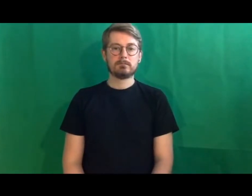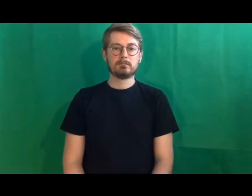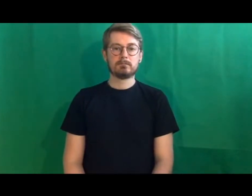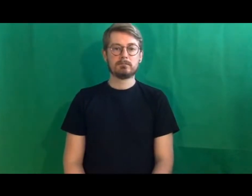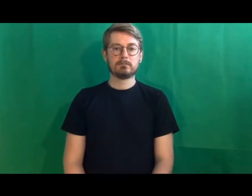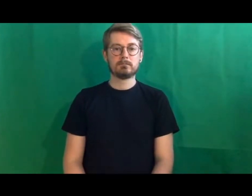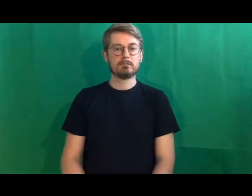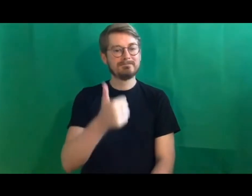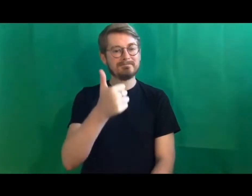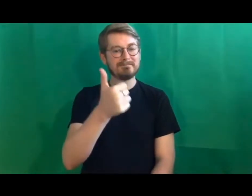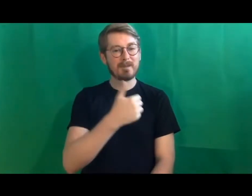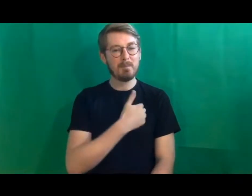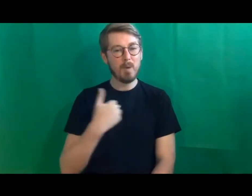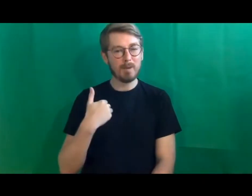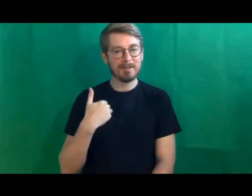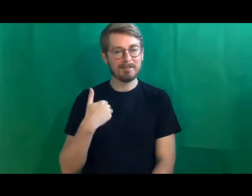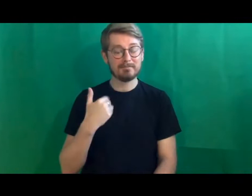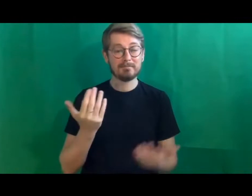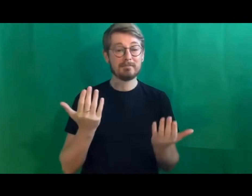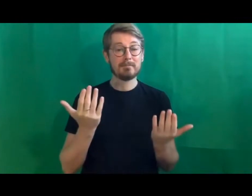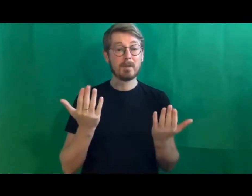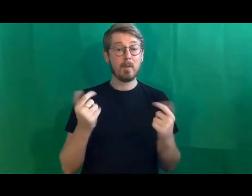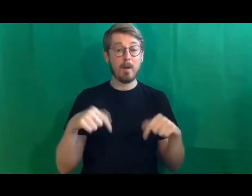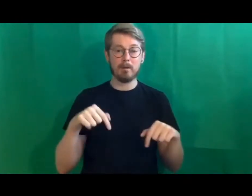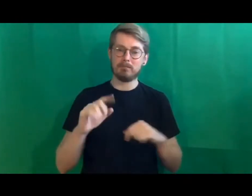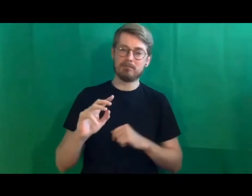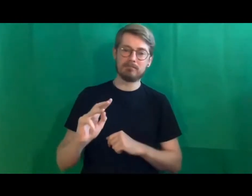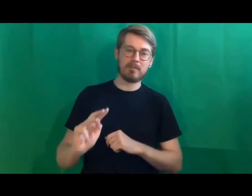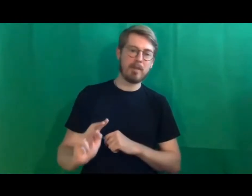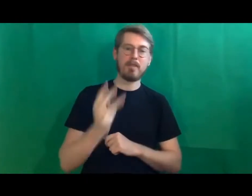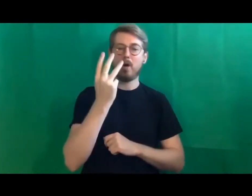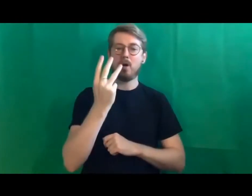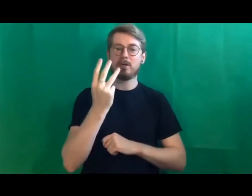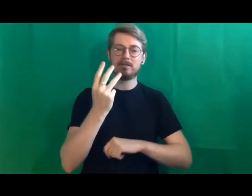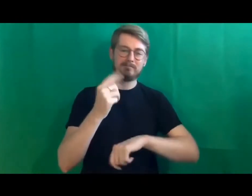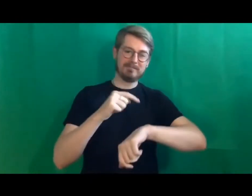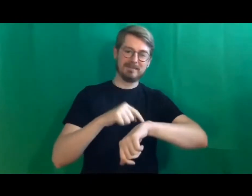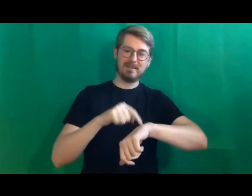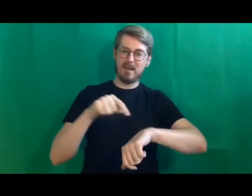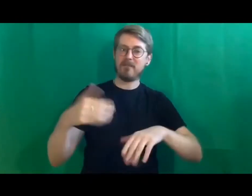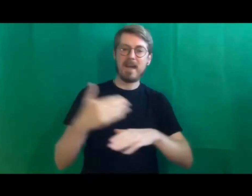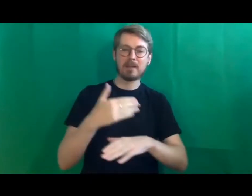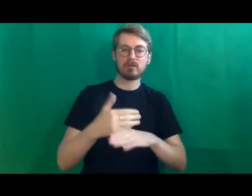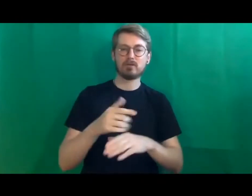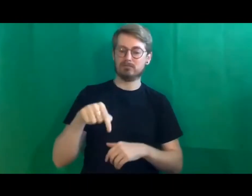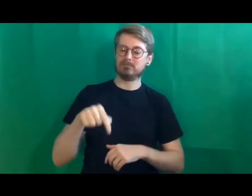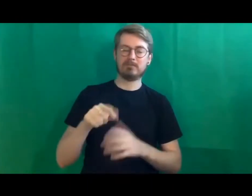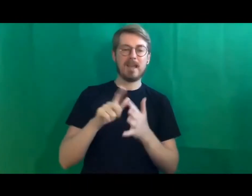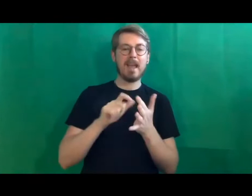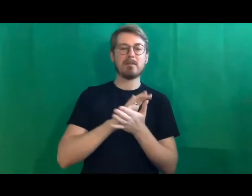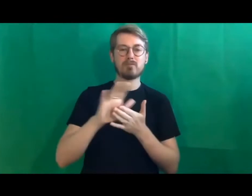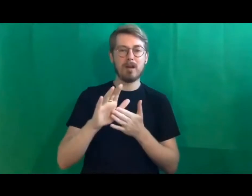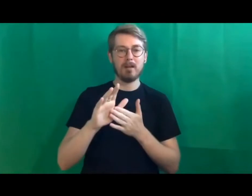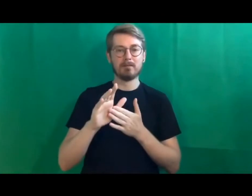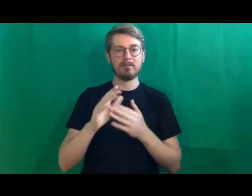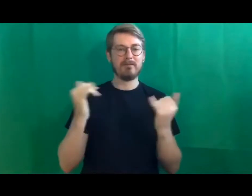Good morning and welcome to the third Time for Action session here at the Edinburgh TV Festival. I'm Adil